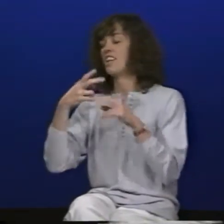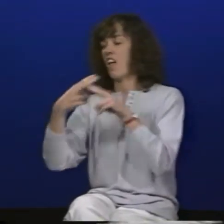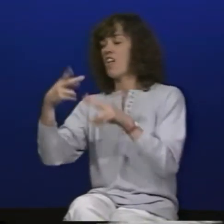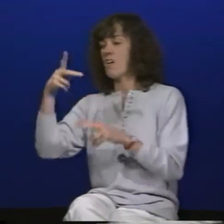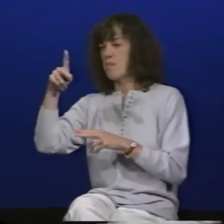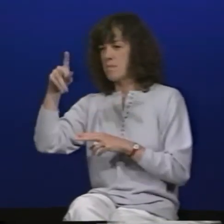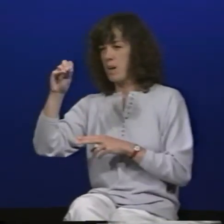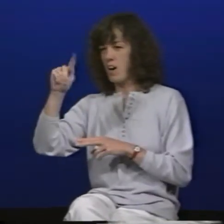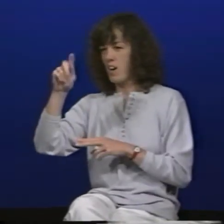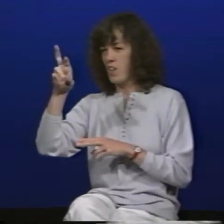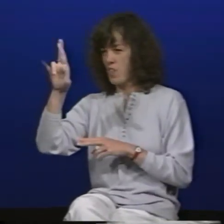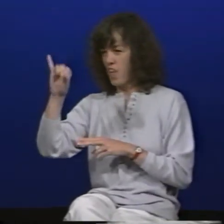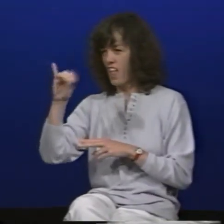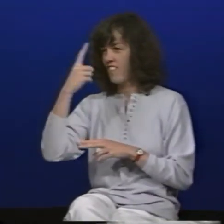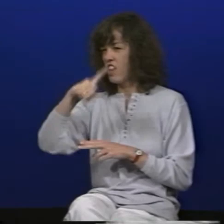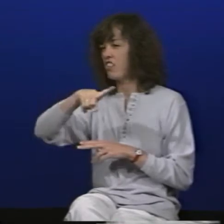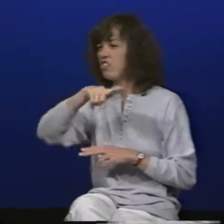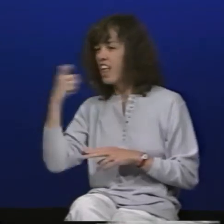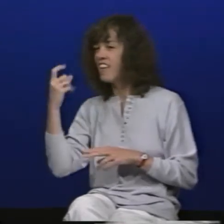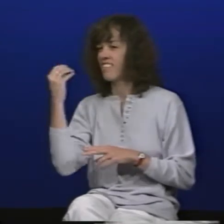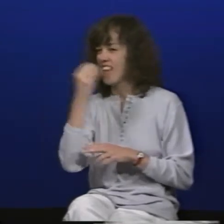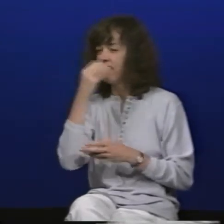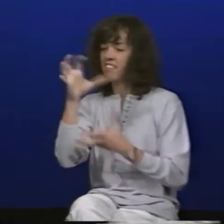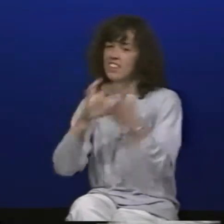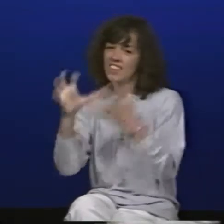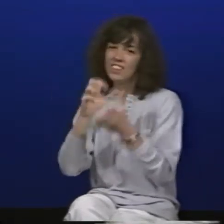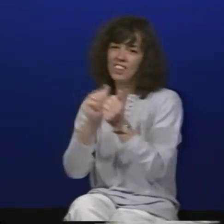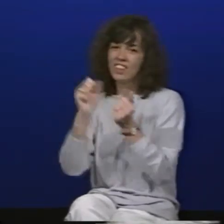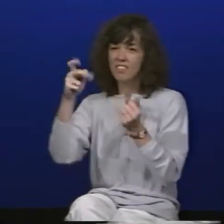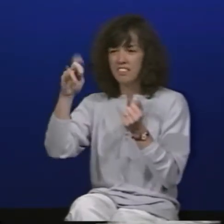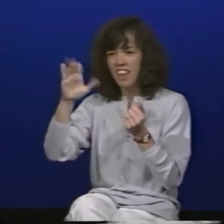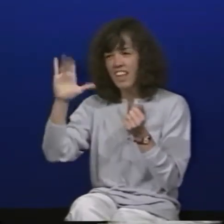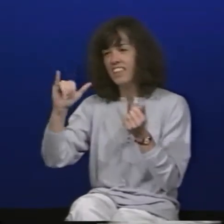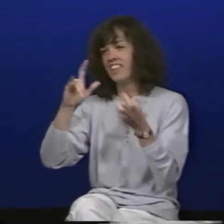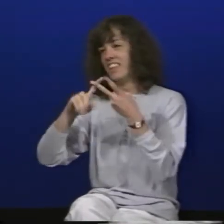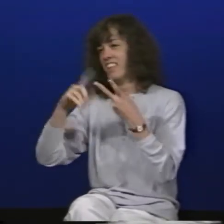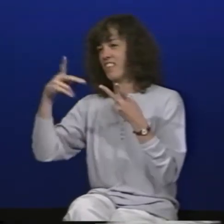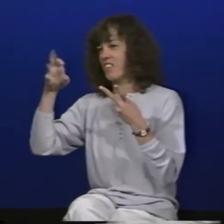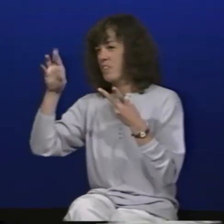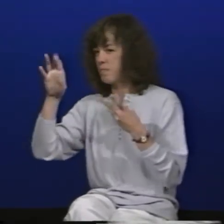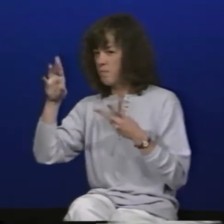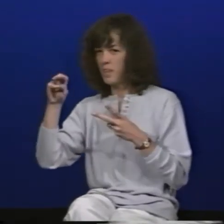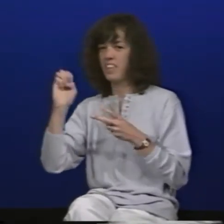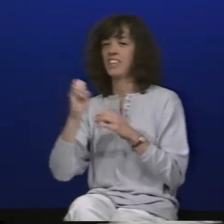today we still use the term potpourri to mean dried flowers mixed with spices and perfume